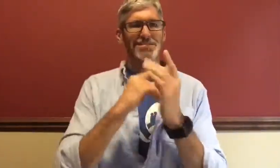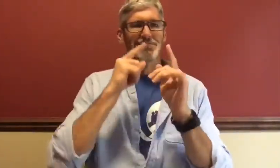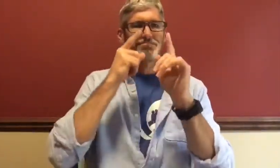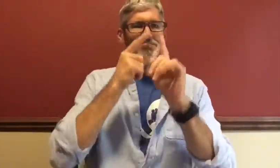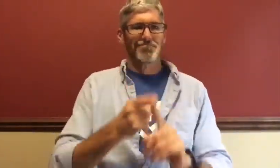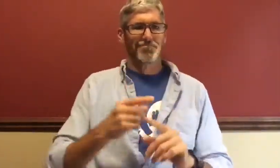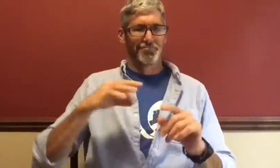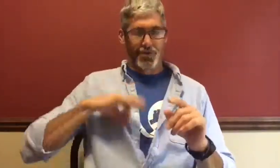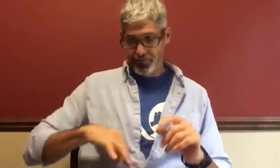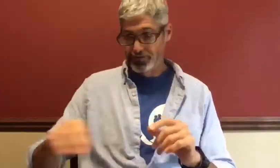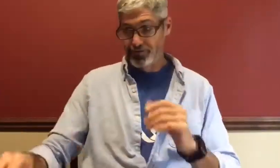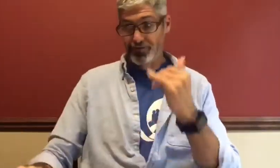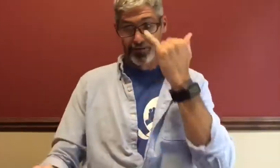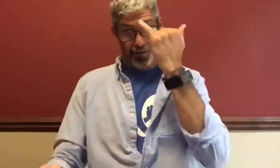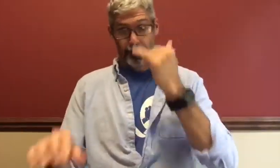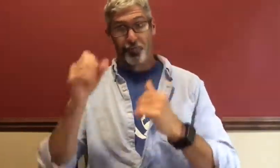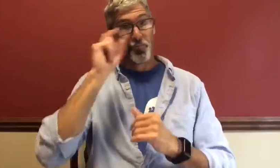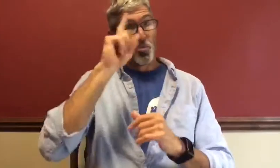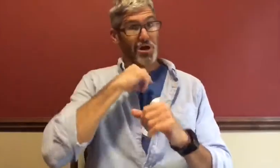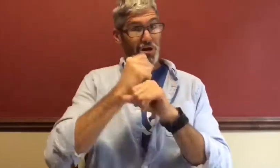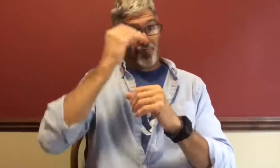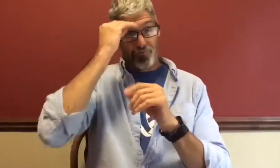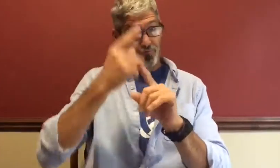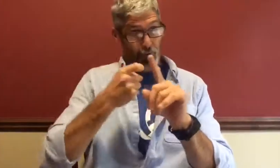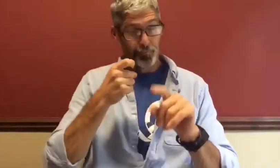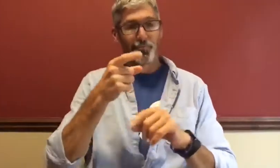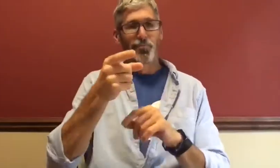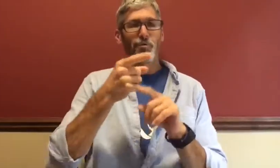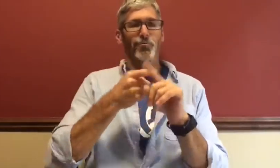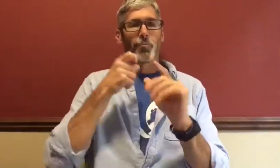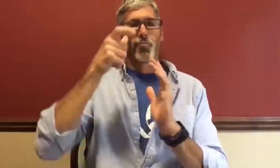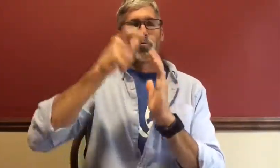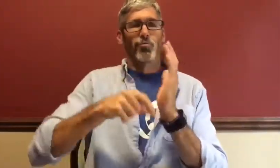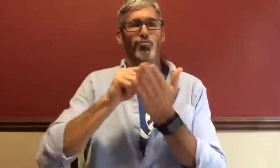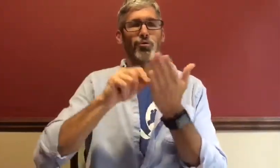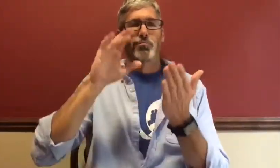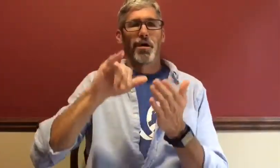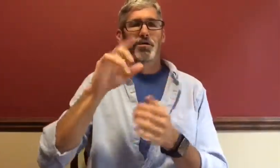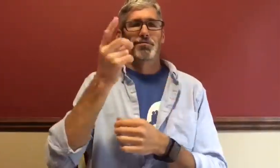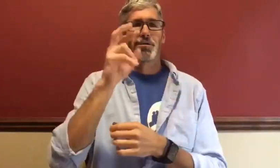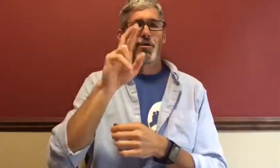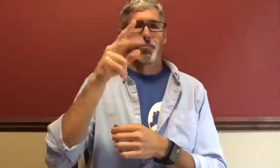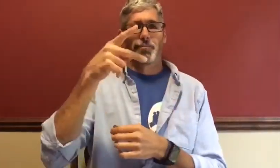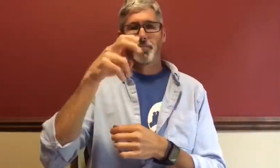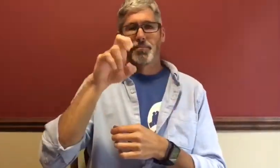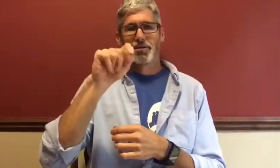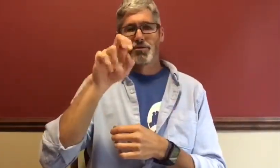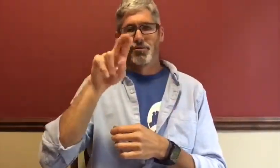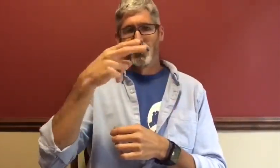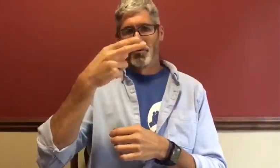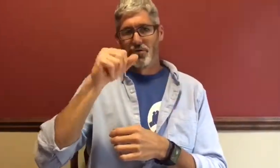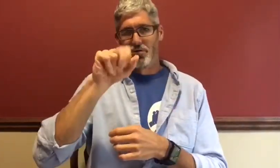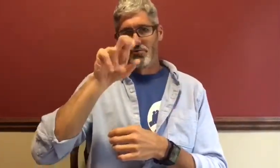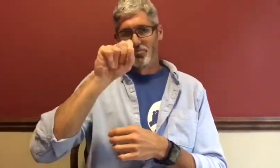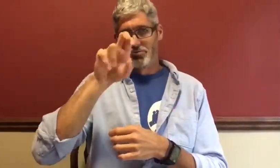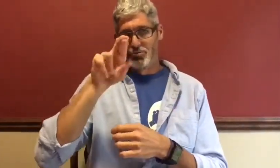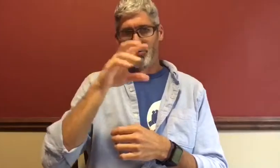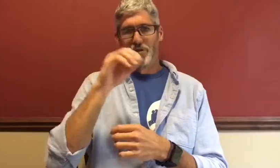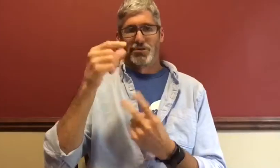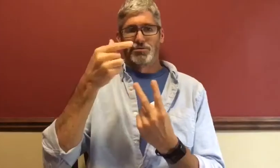hearing people. I've got a list of these benefits. This information comes from an article written by Dr. Peter Hauser